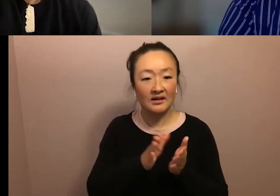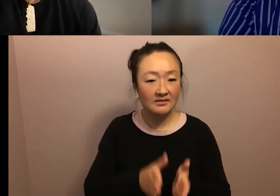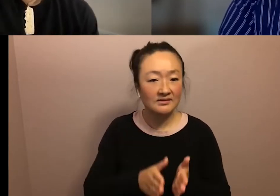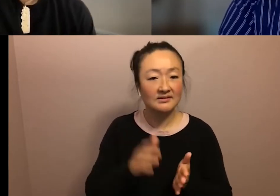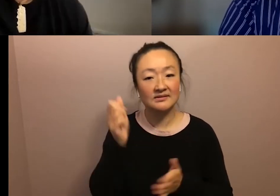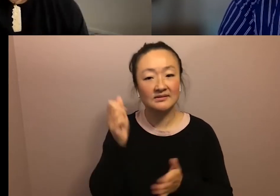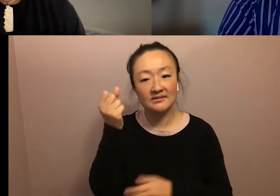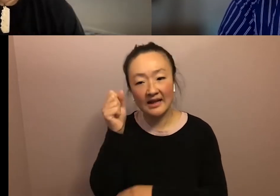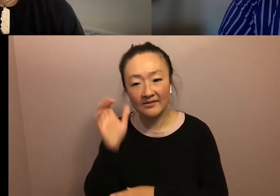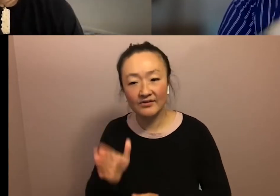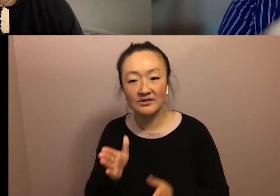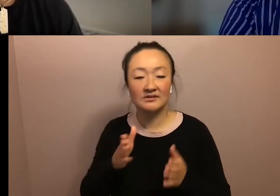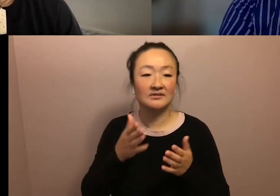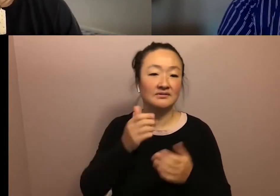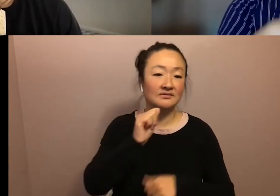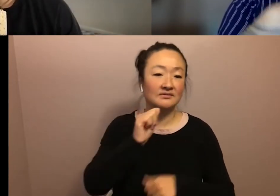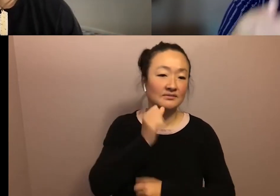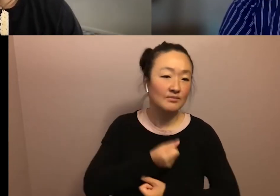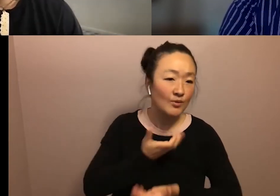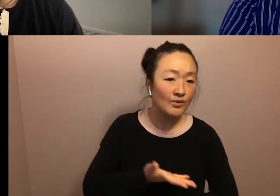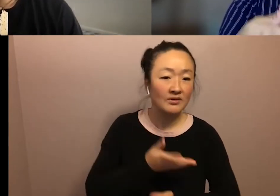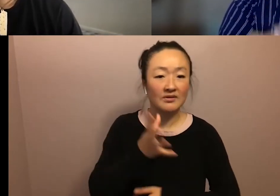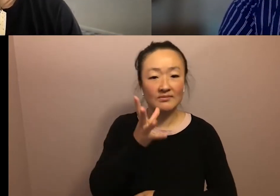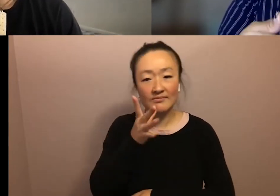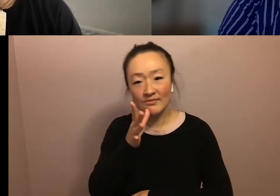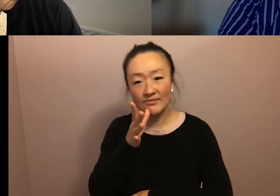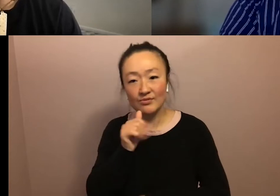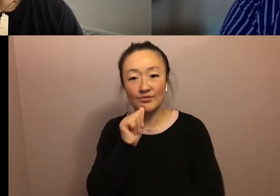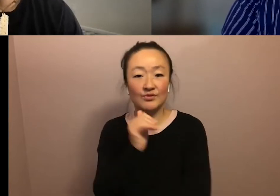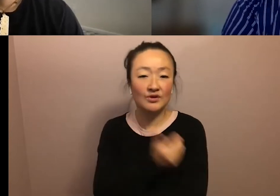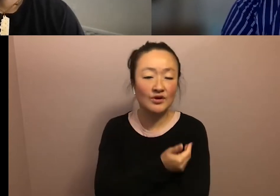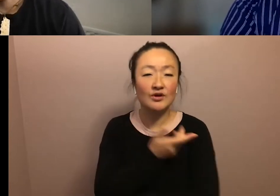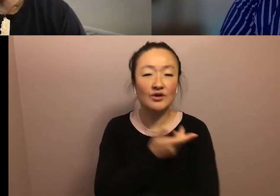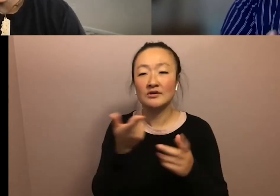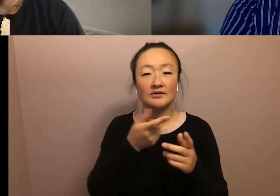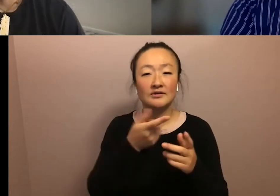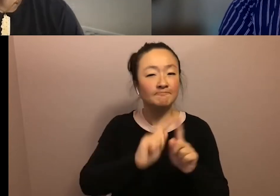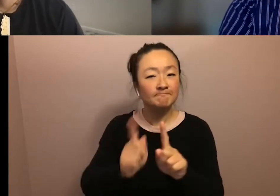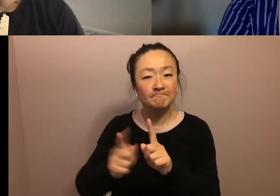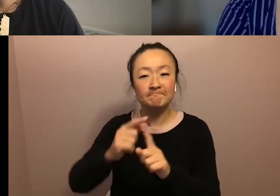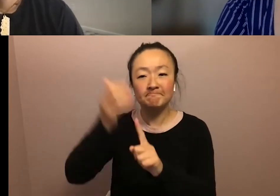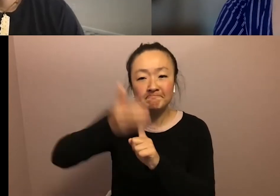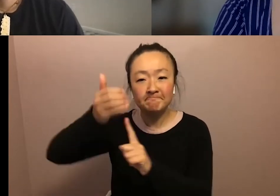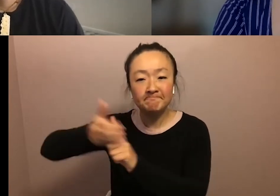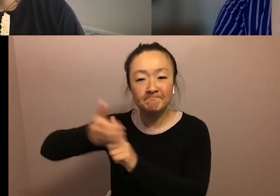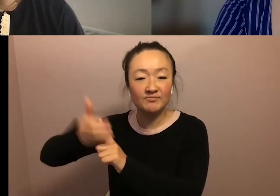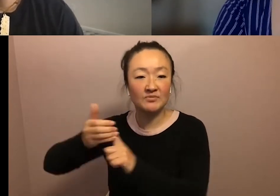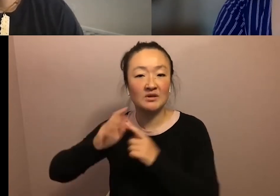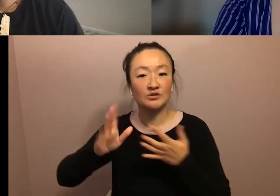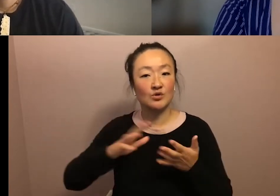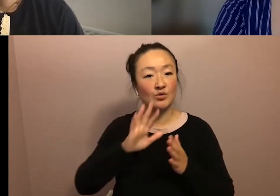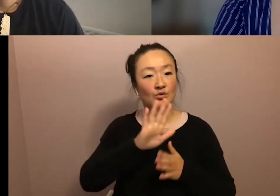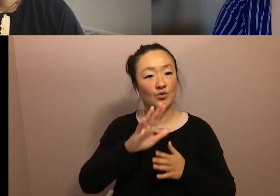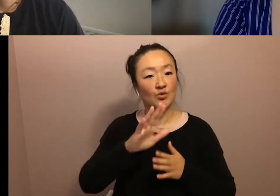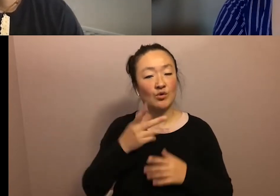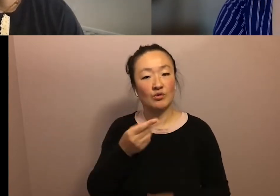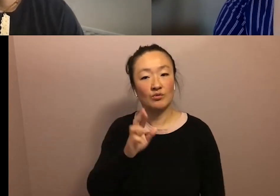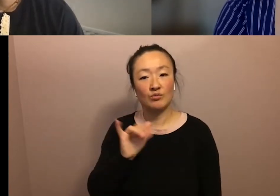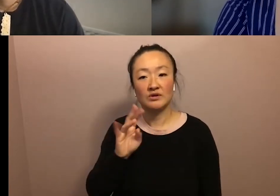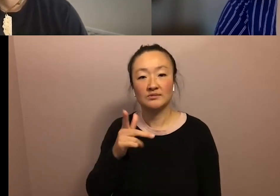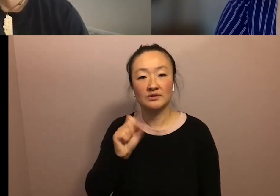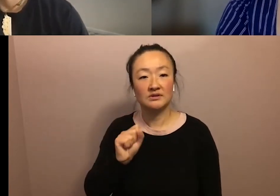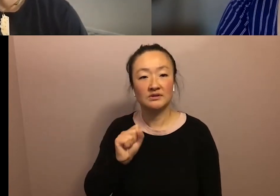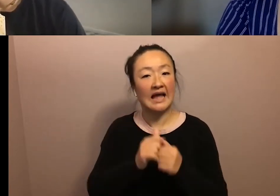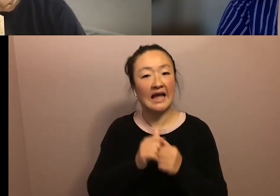as my friend. I want to hear more about how, what you are principled by informs the necessity for a politics of refusal in the first place.